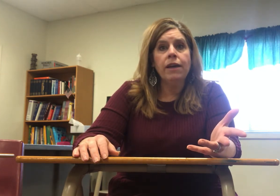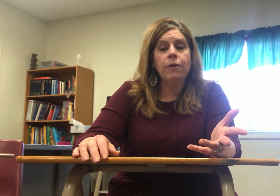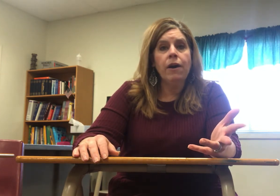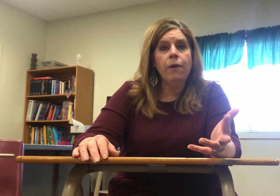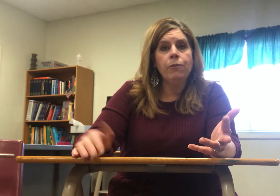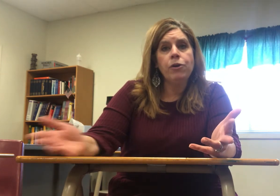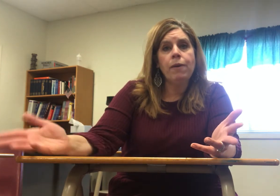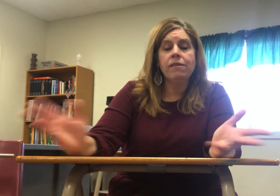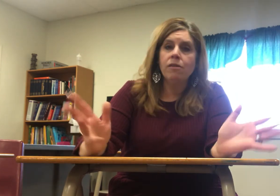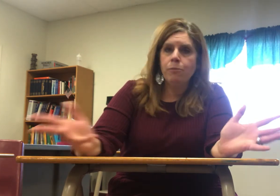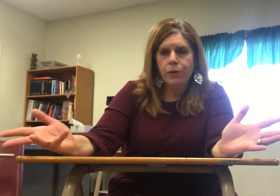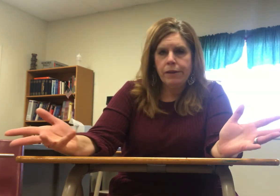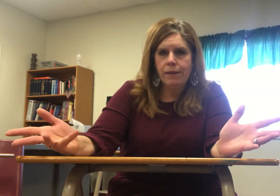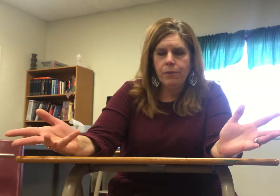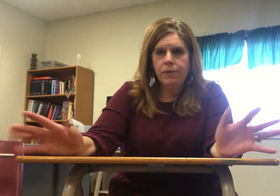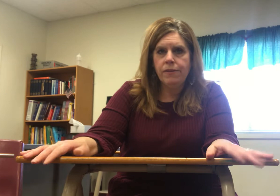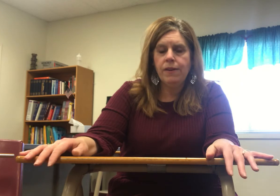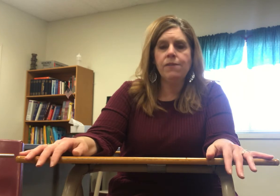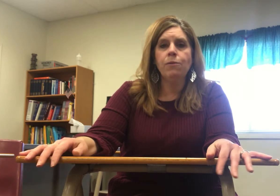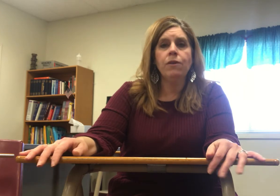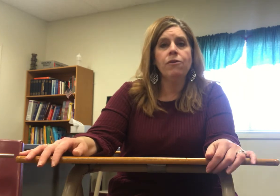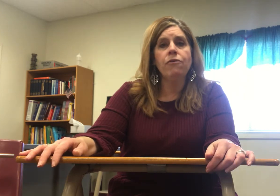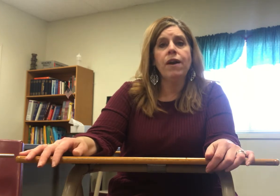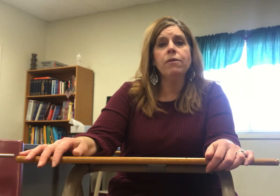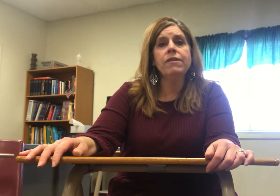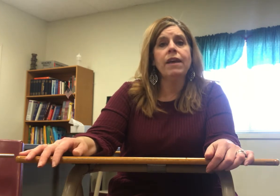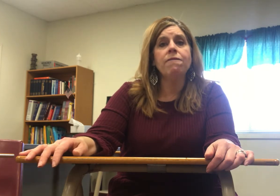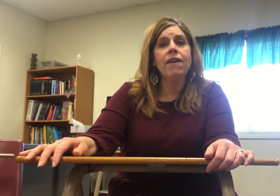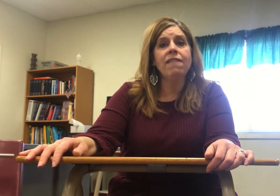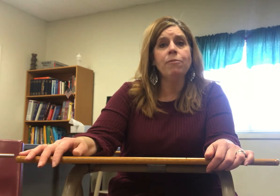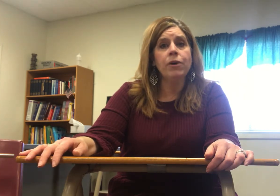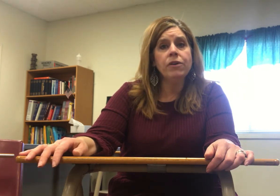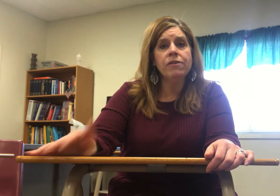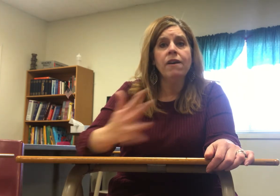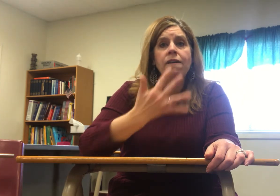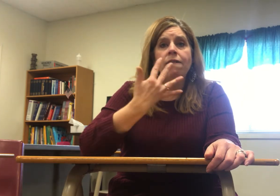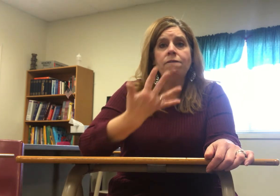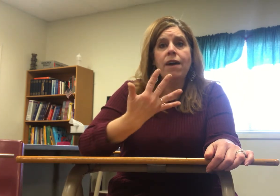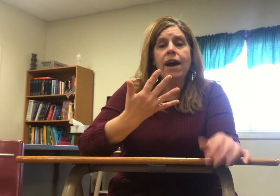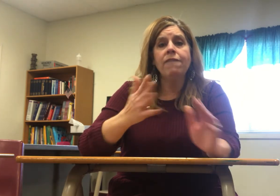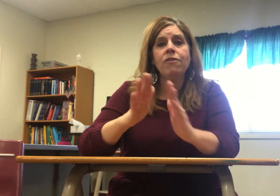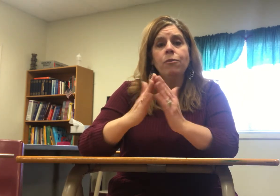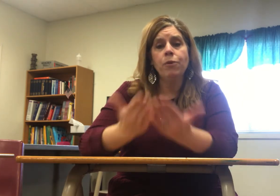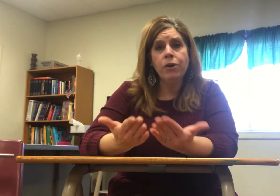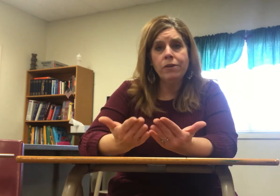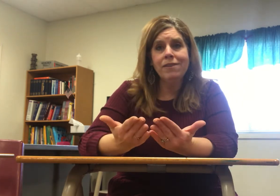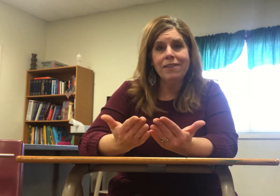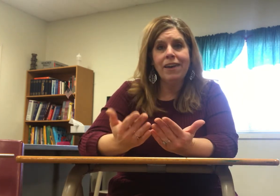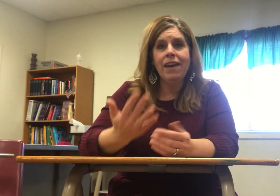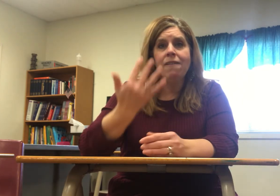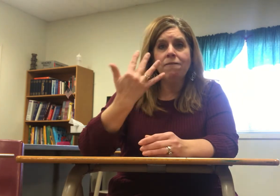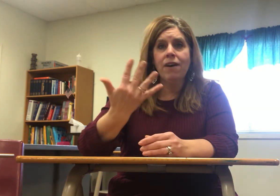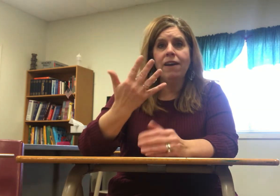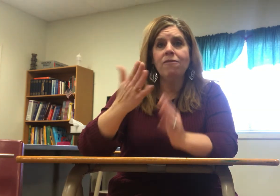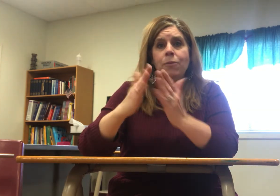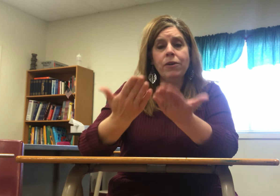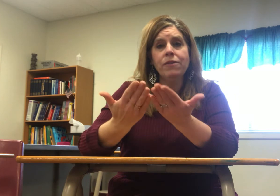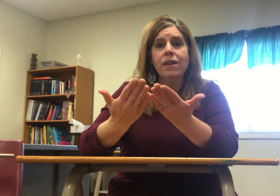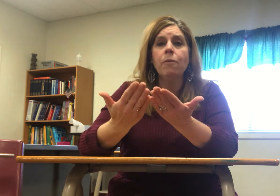we'll go back to the book example because it's an easy one so if I were to say five books five books okay five books the number